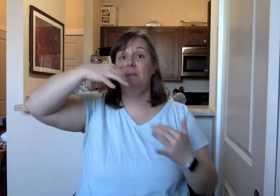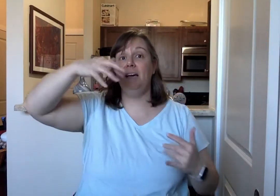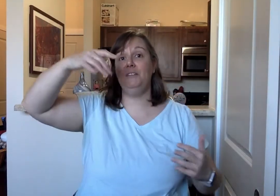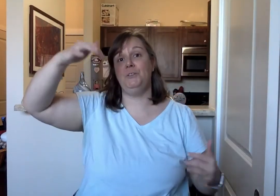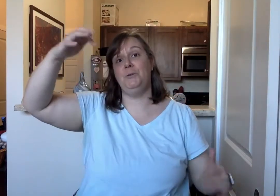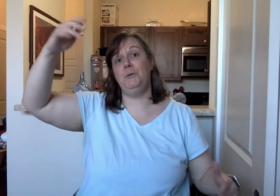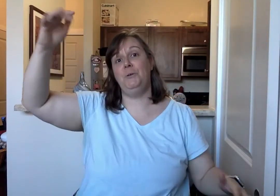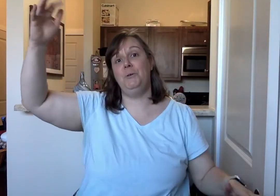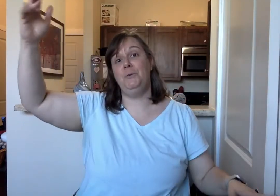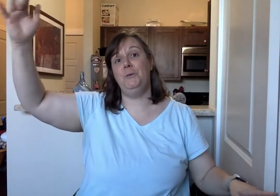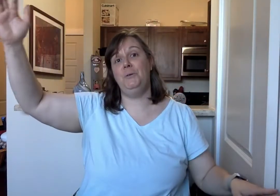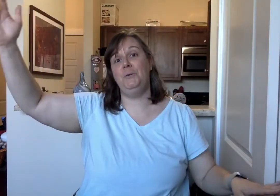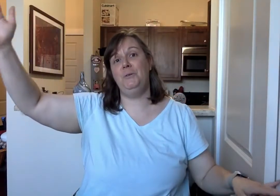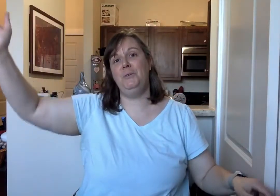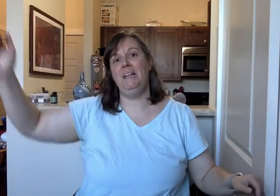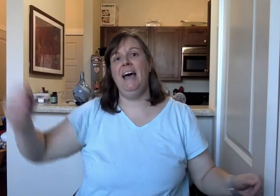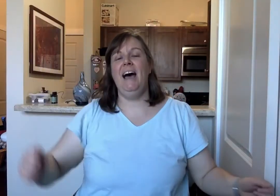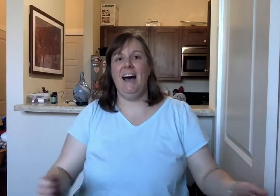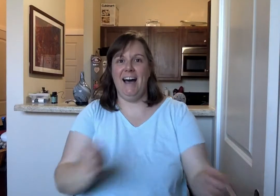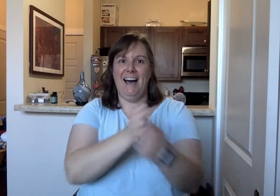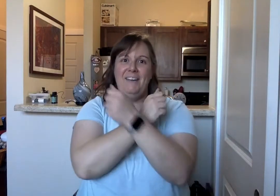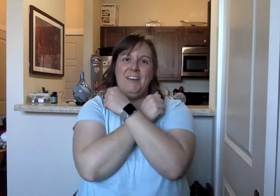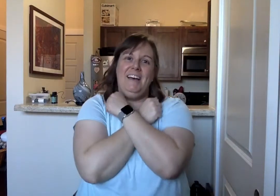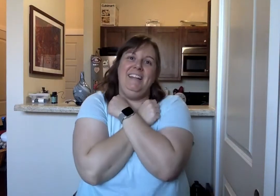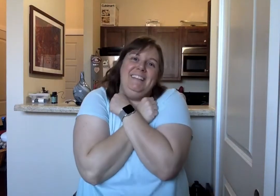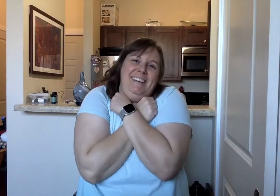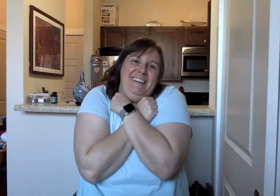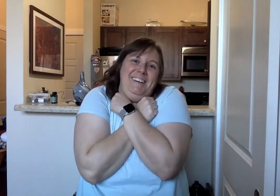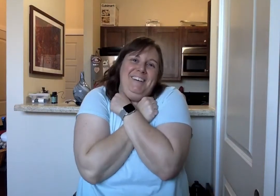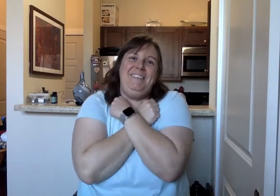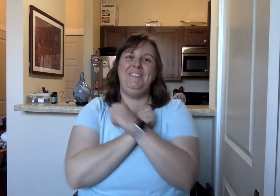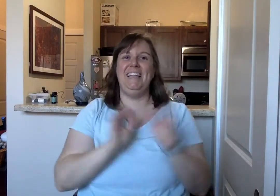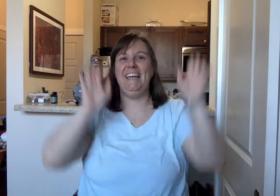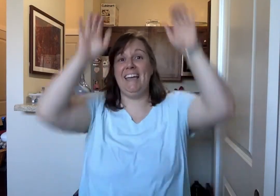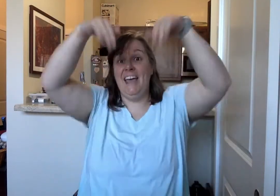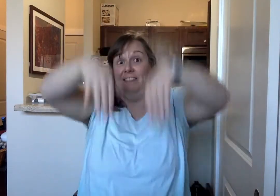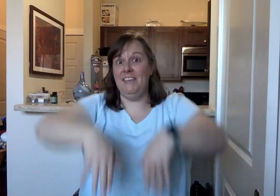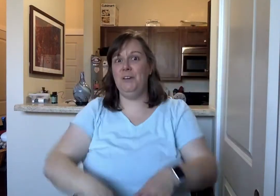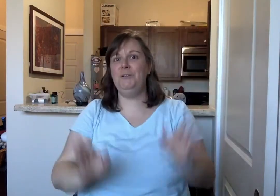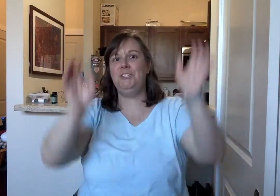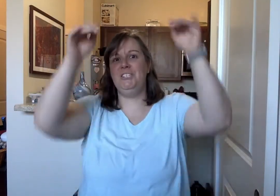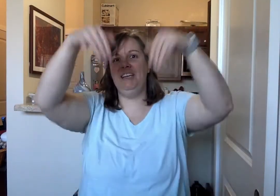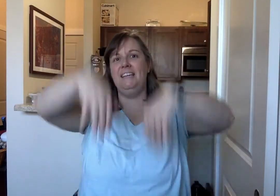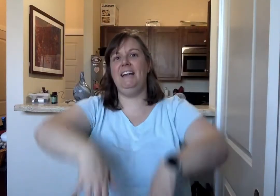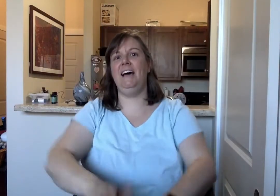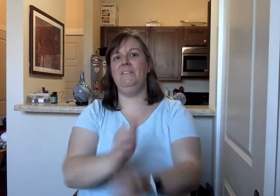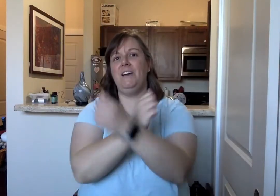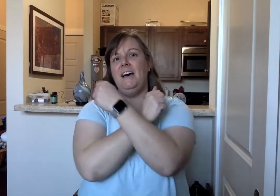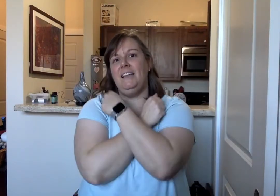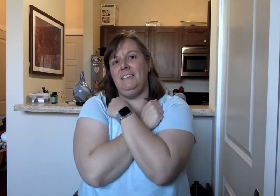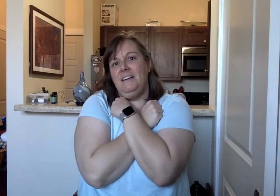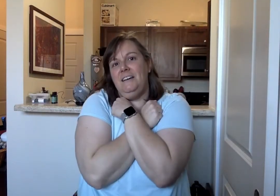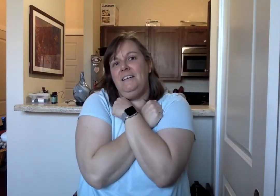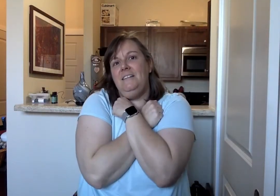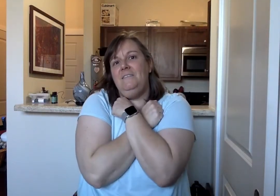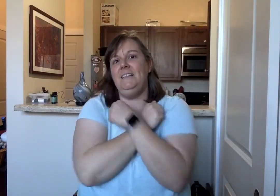my soul. I've got love like the ocean. I've got joy like